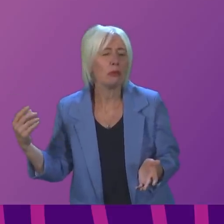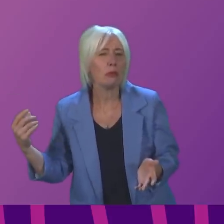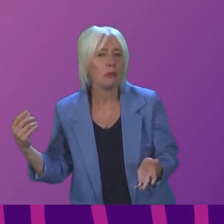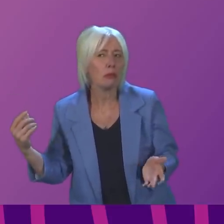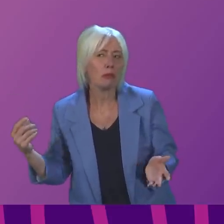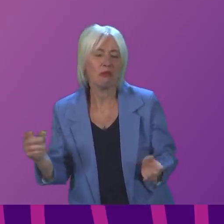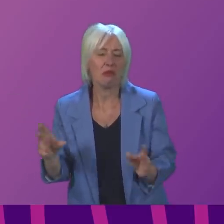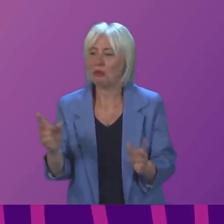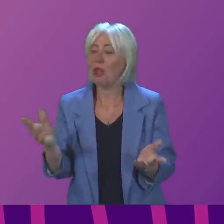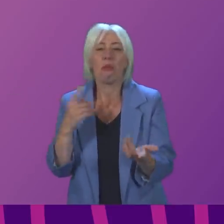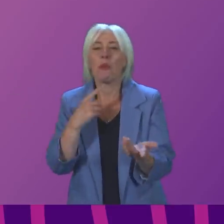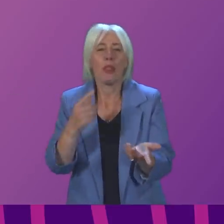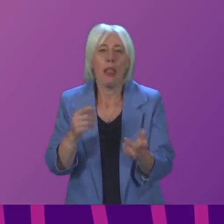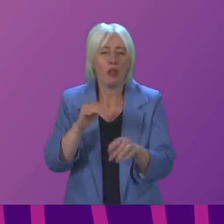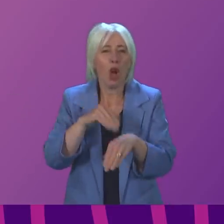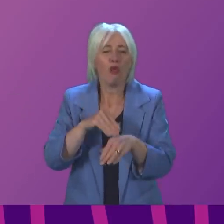underway.